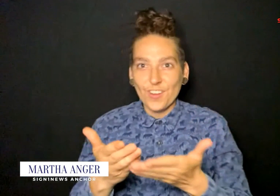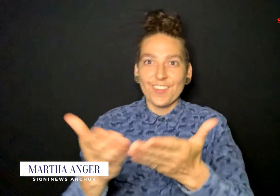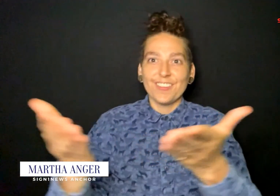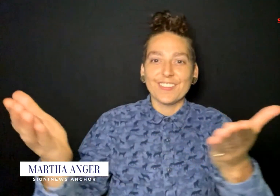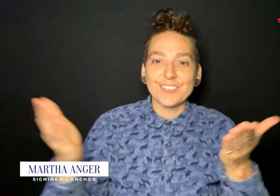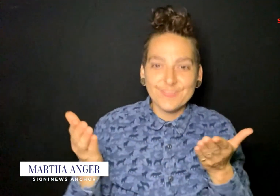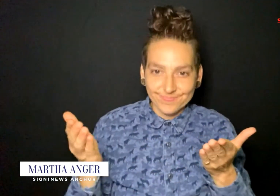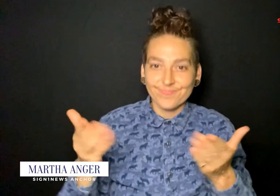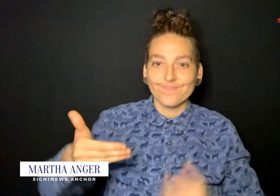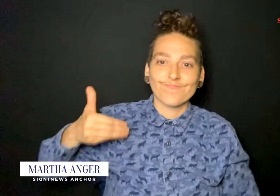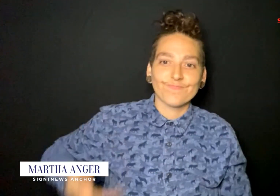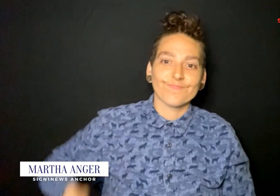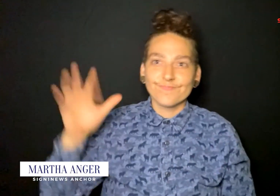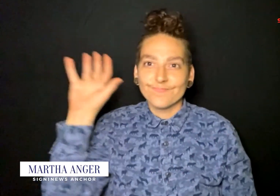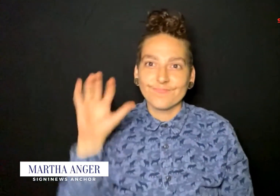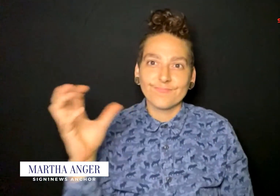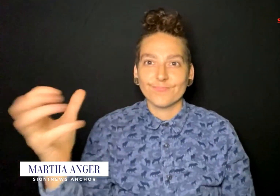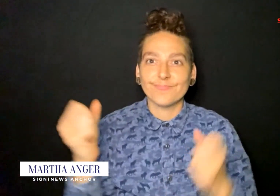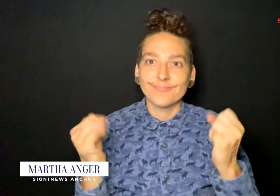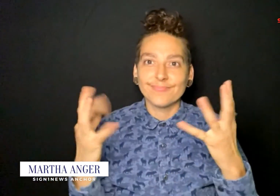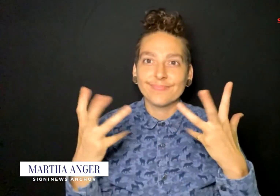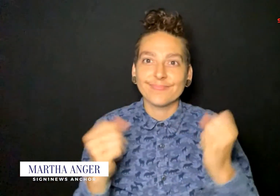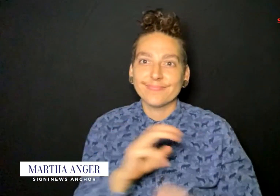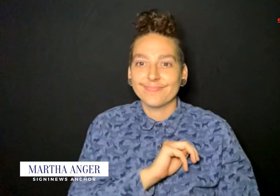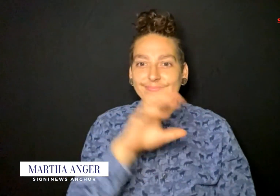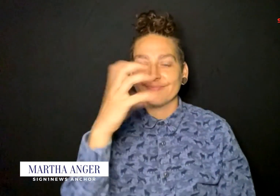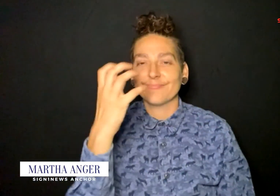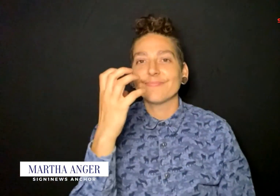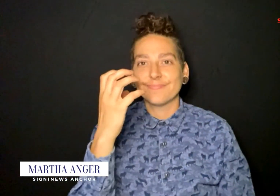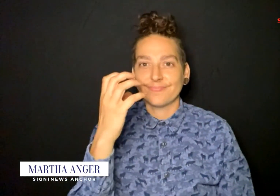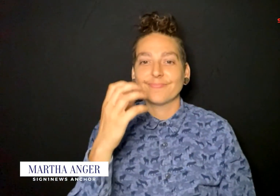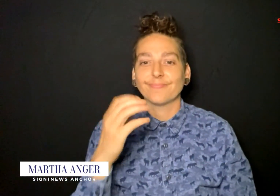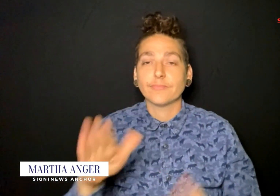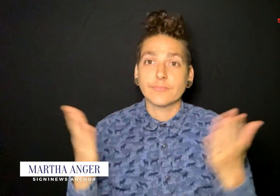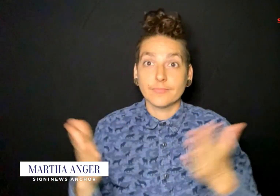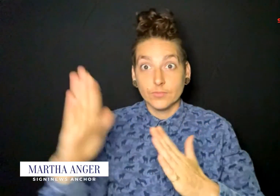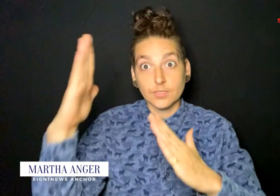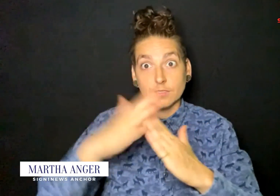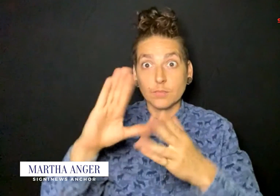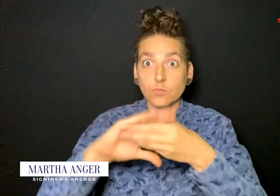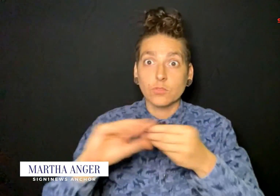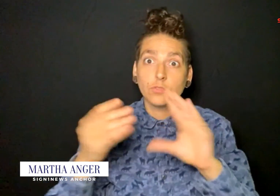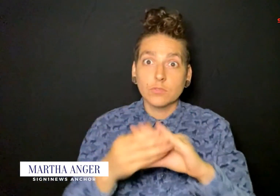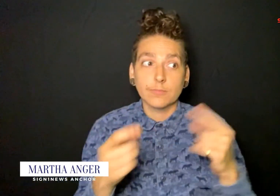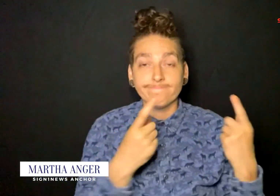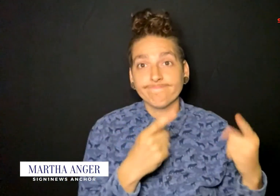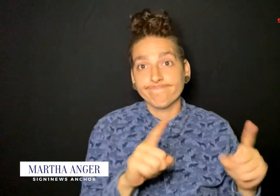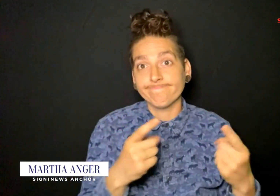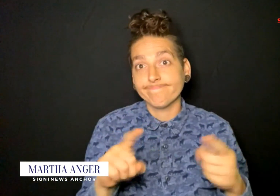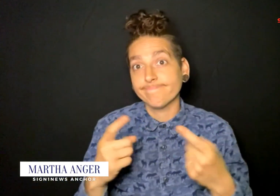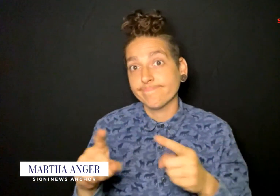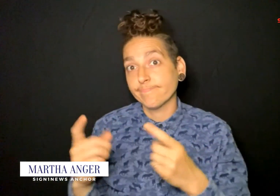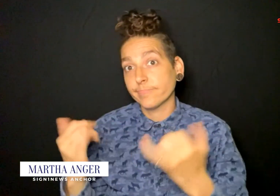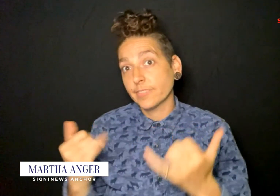hello everyone i'm signed one news anchor martha anger here's a quick look at the top trending stories